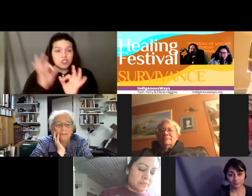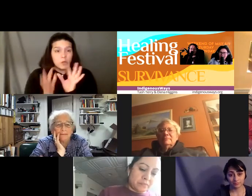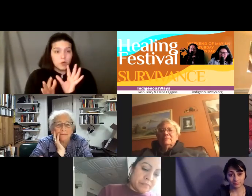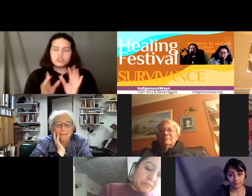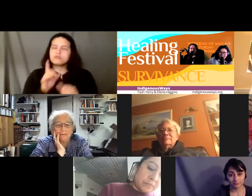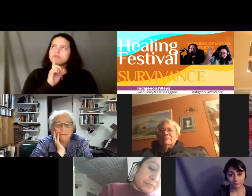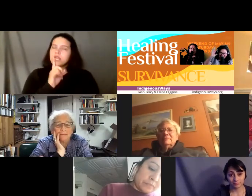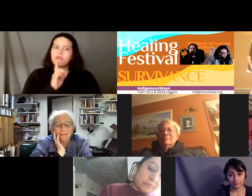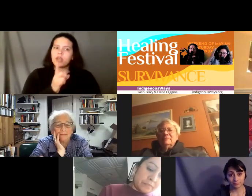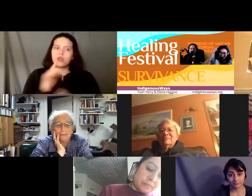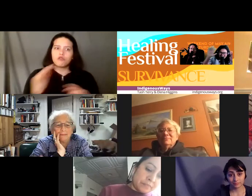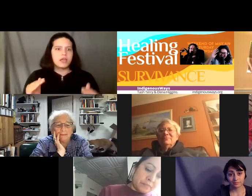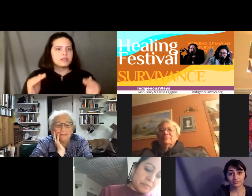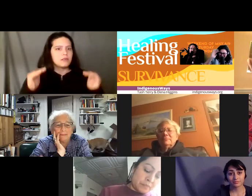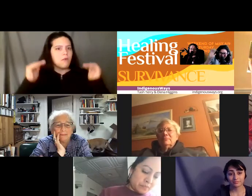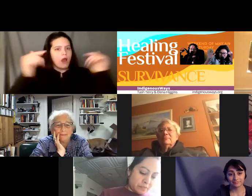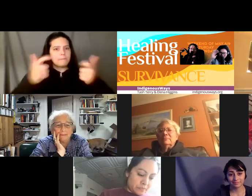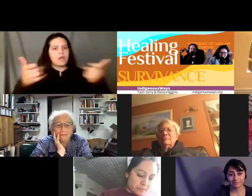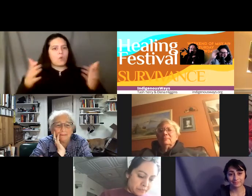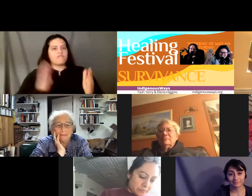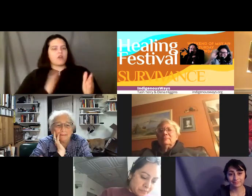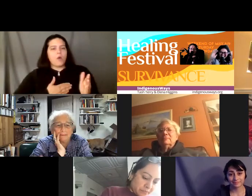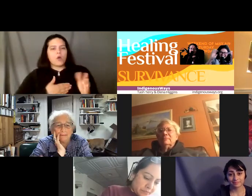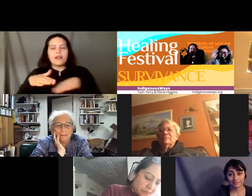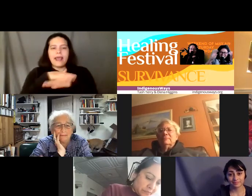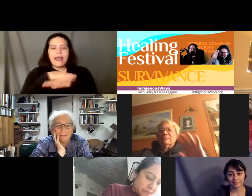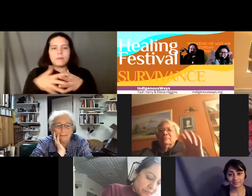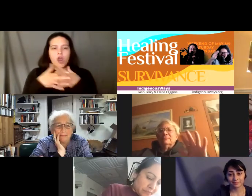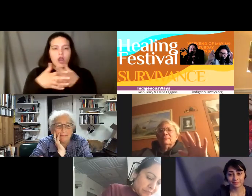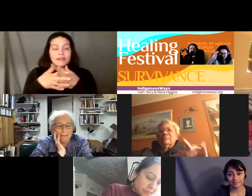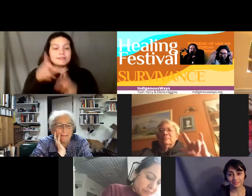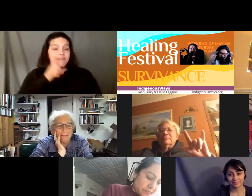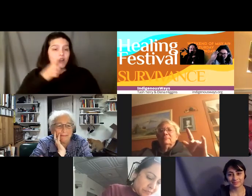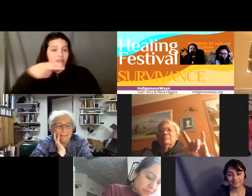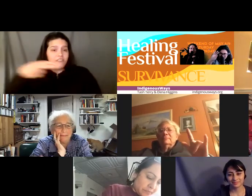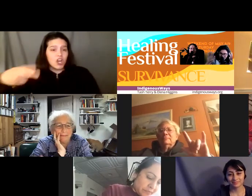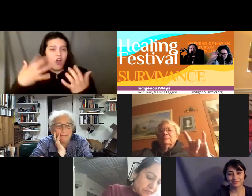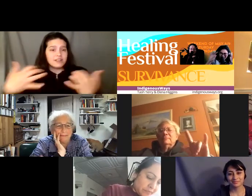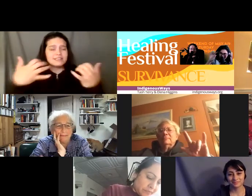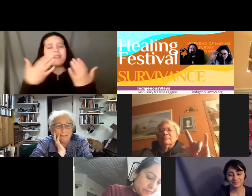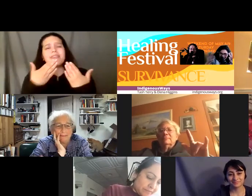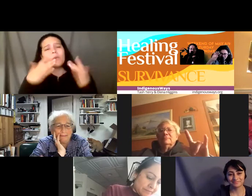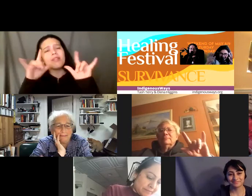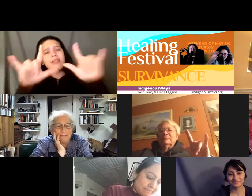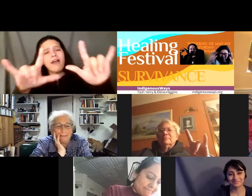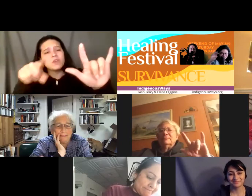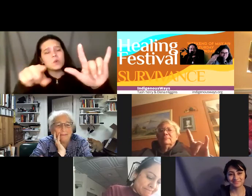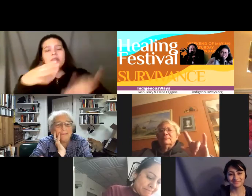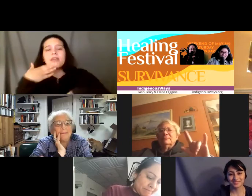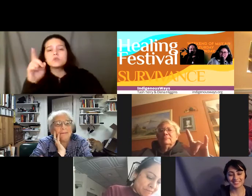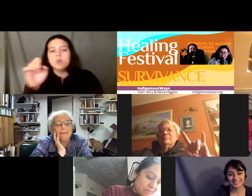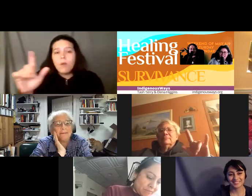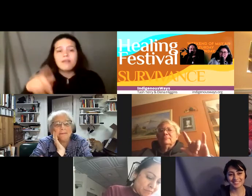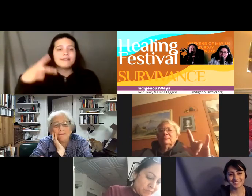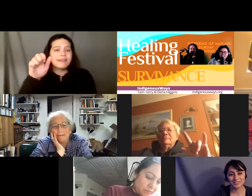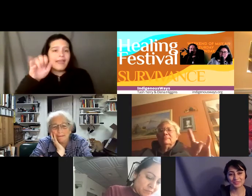the bar in a big way for our native american deaf and hard of hearing audiences thank you we love you thank you so thank you kaylee for